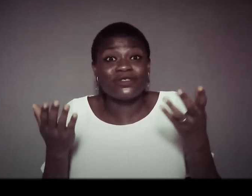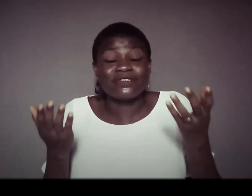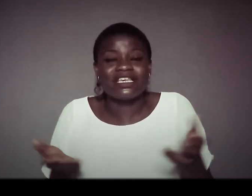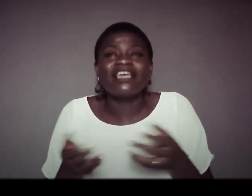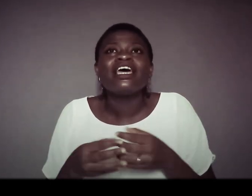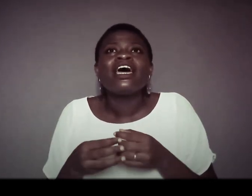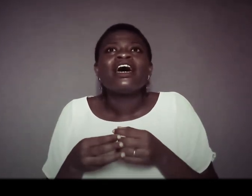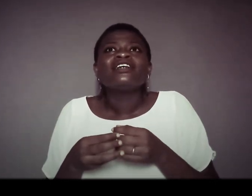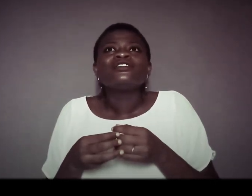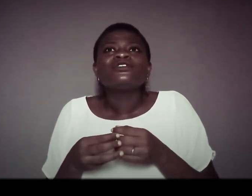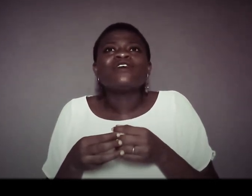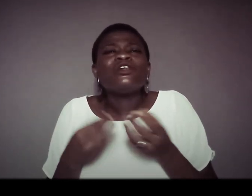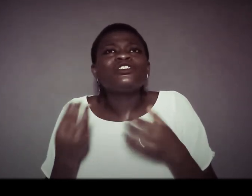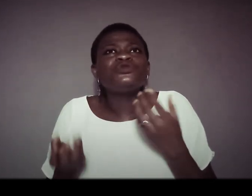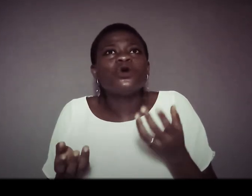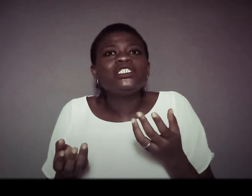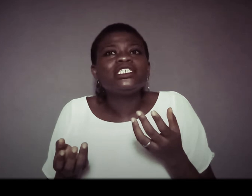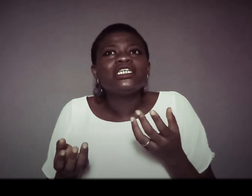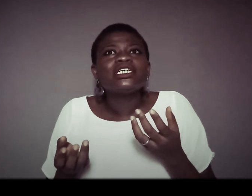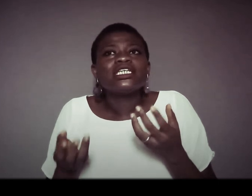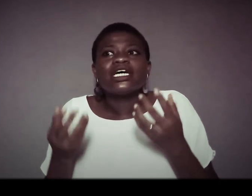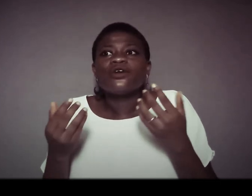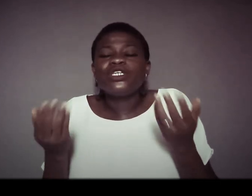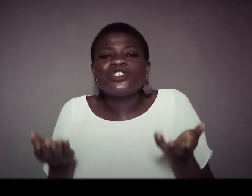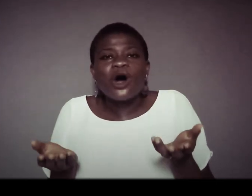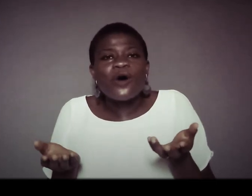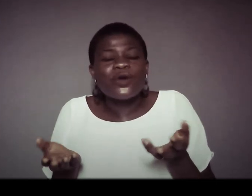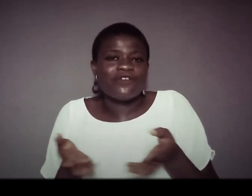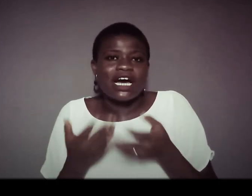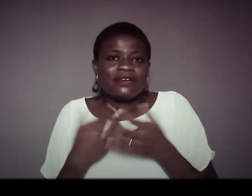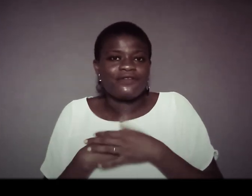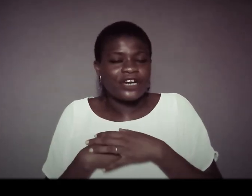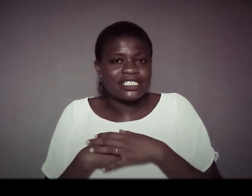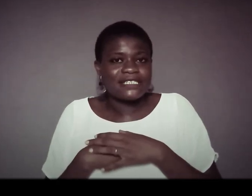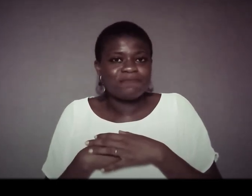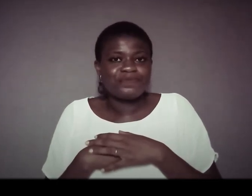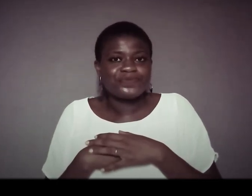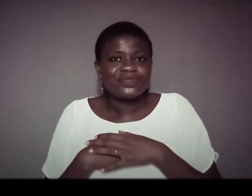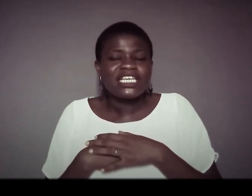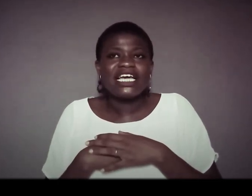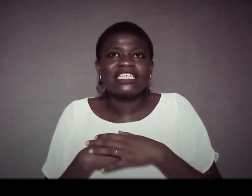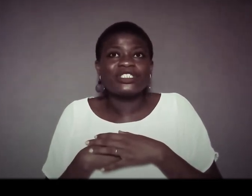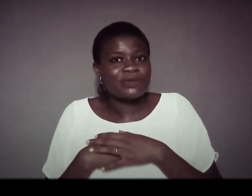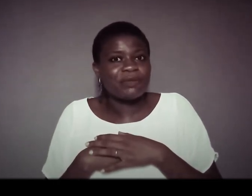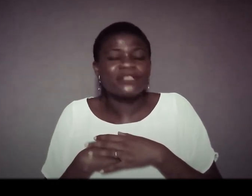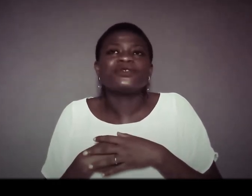to say so along the road we saw one of our friends church member too